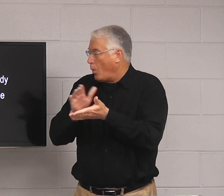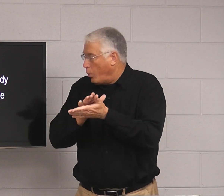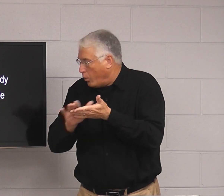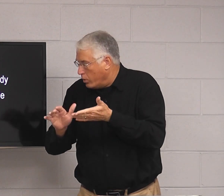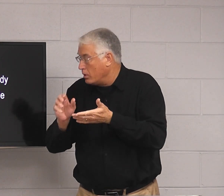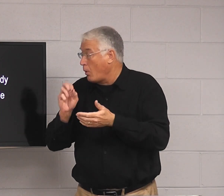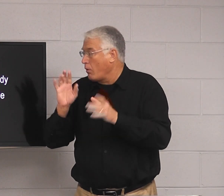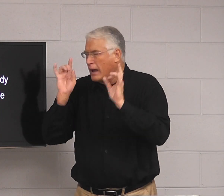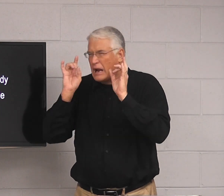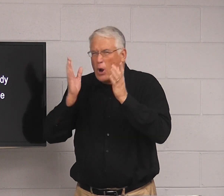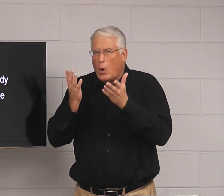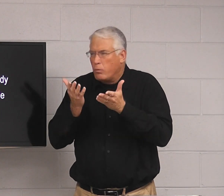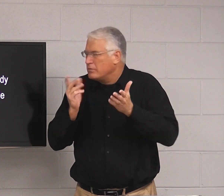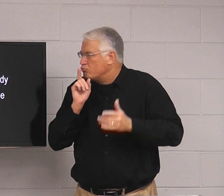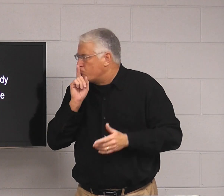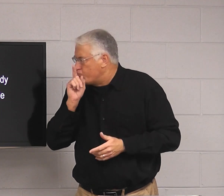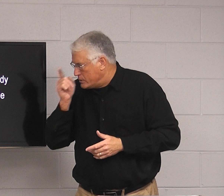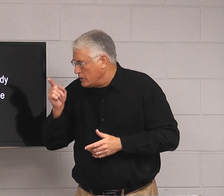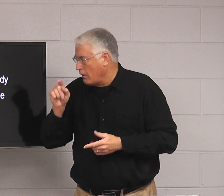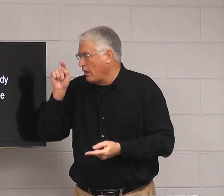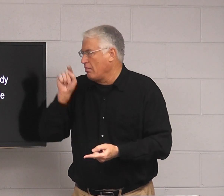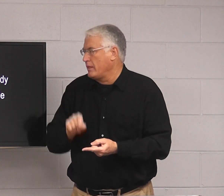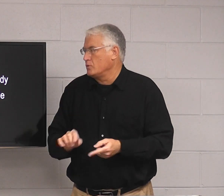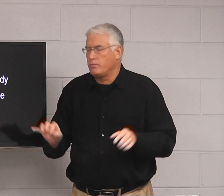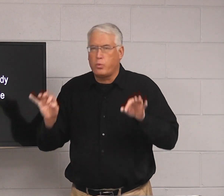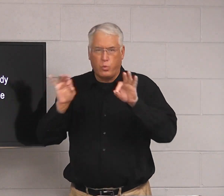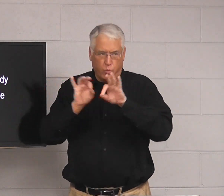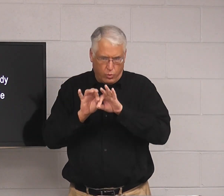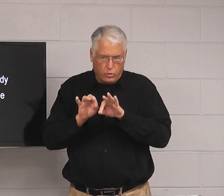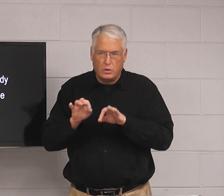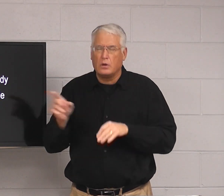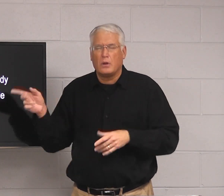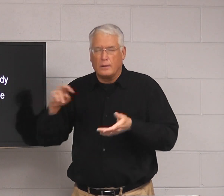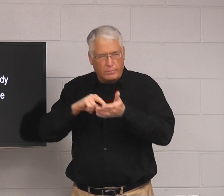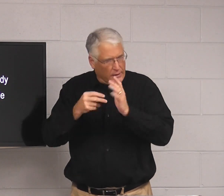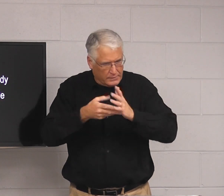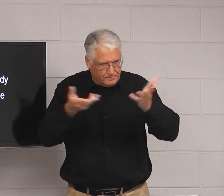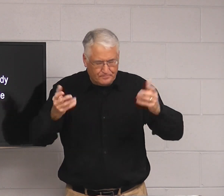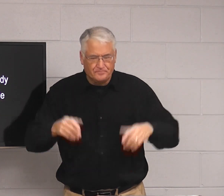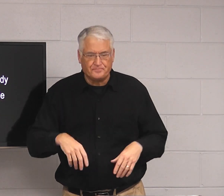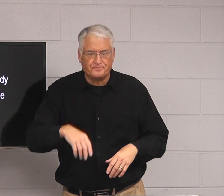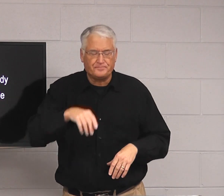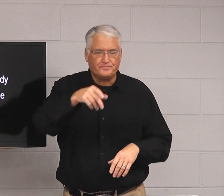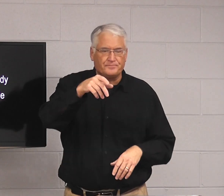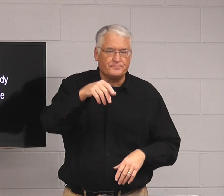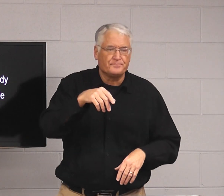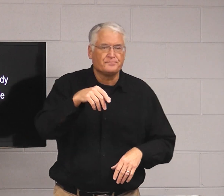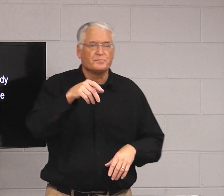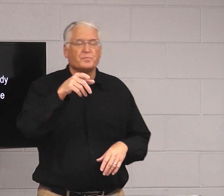making holiness or terrible realities is less important. Meaning,